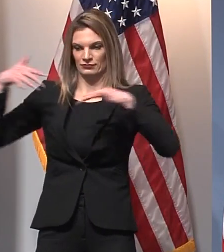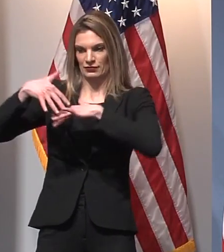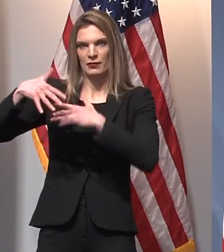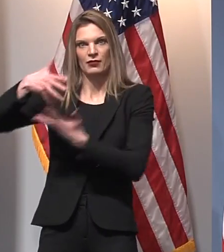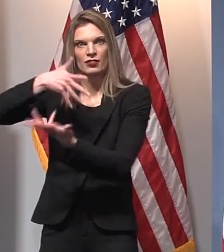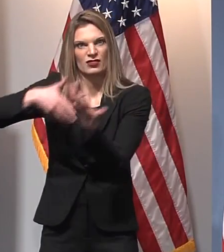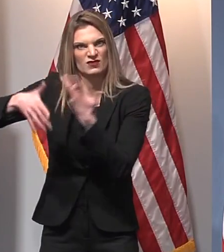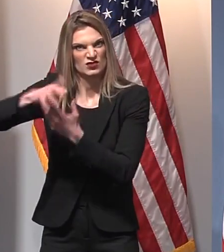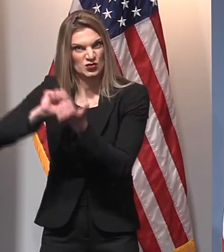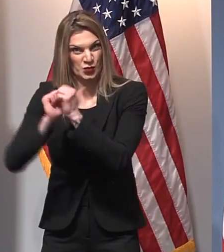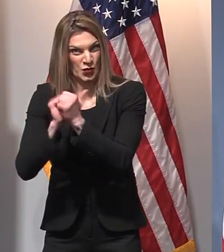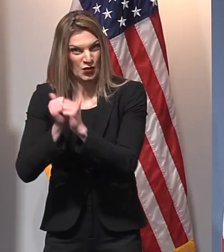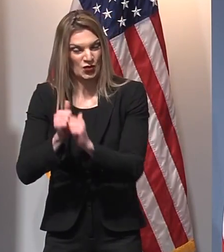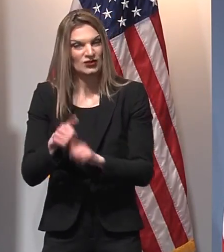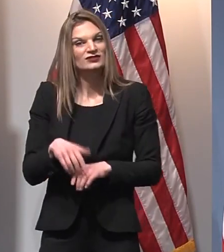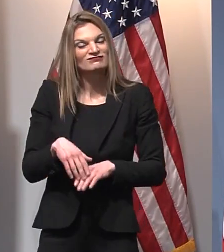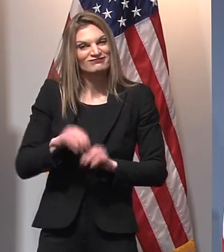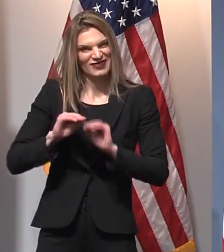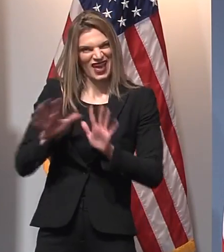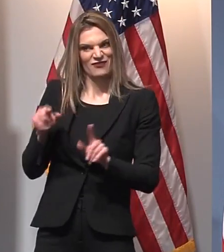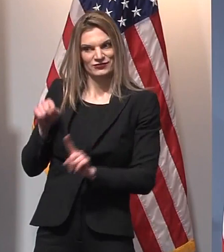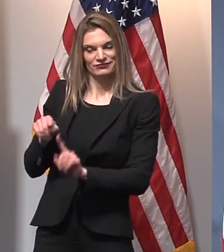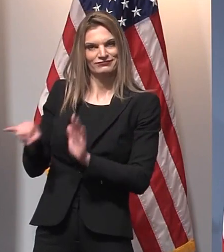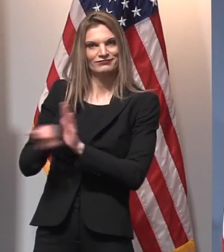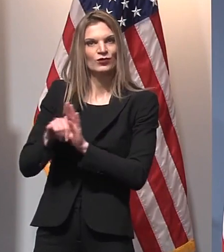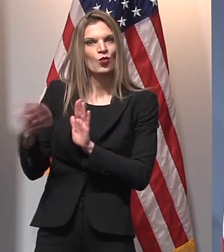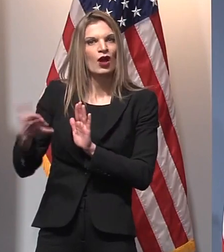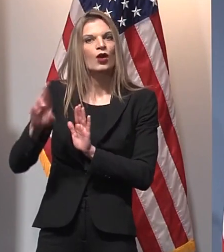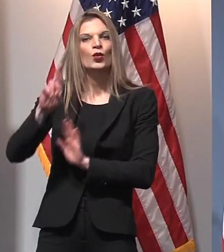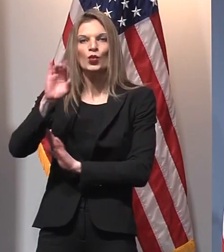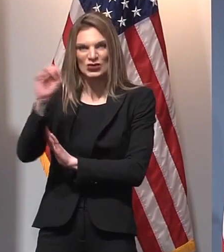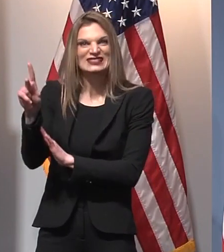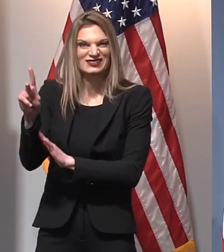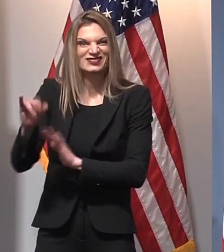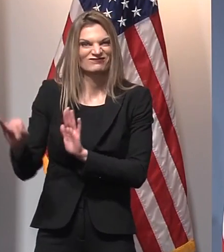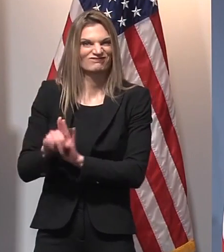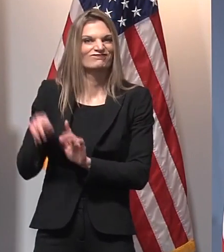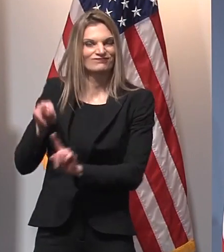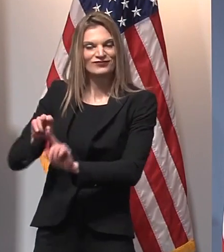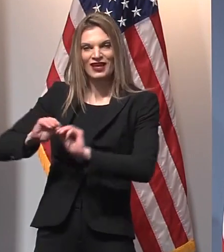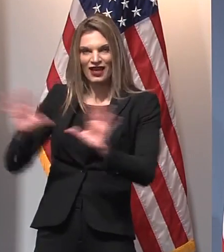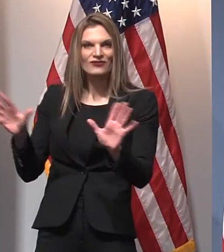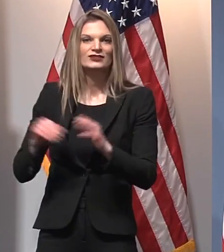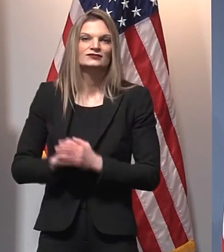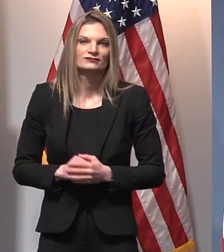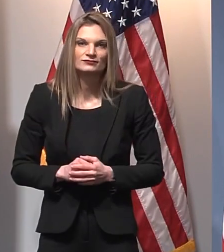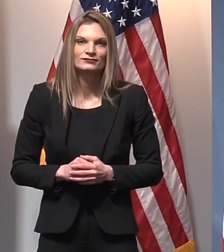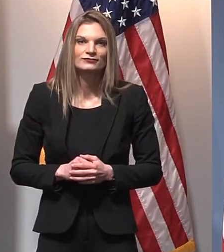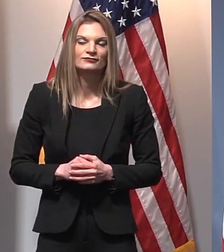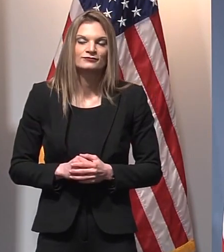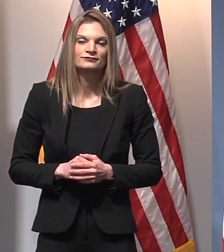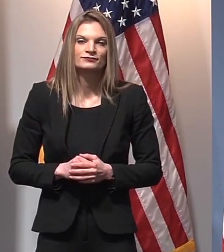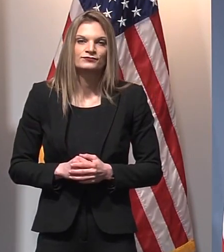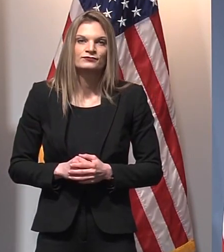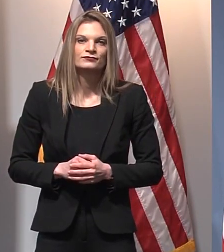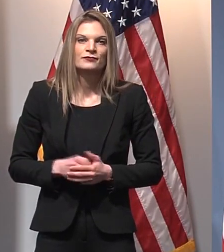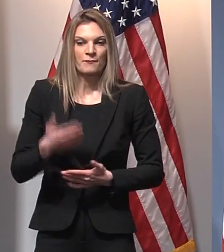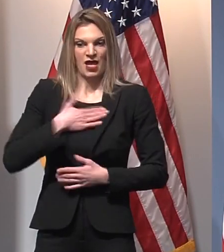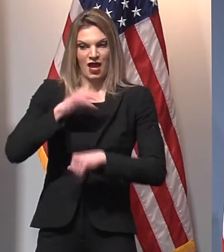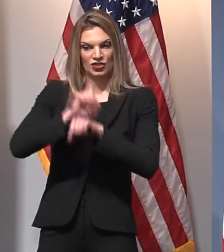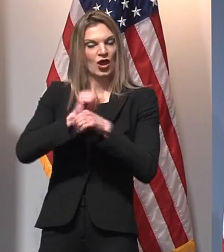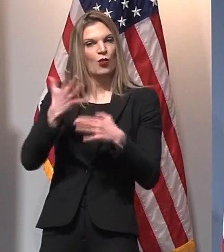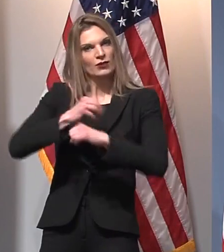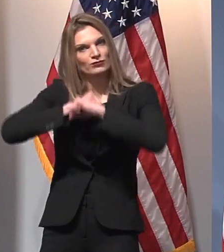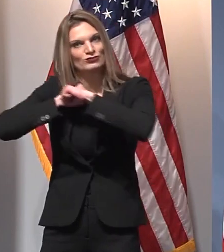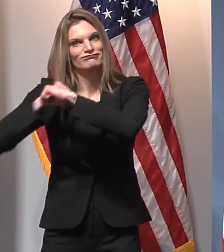of COVID-19, and it remains our responsibility to protect public health. However, as Michigan's COVID-19